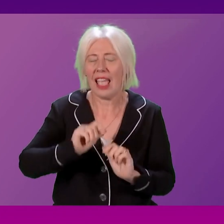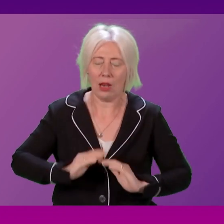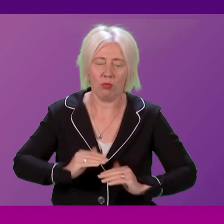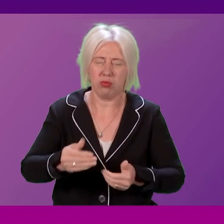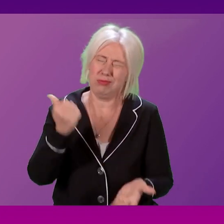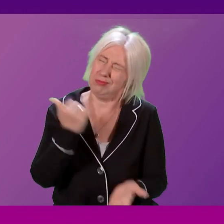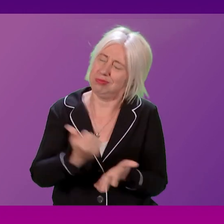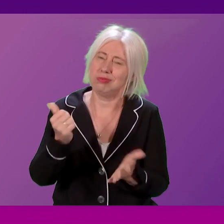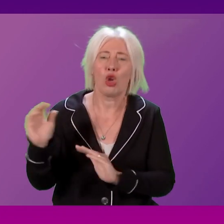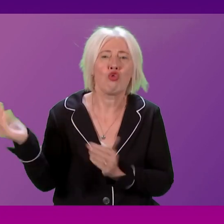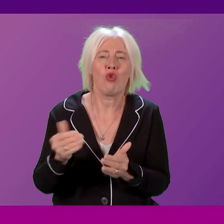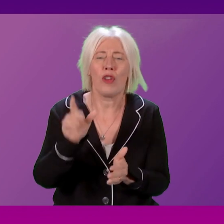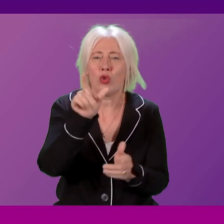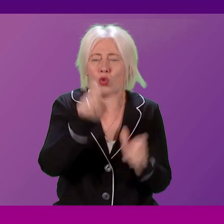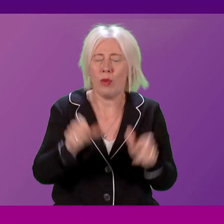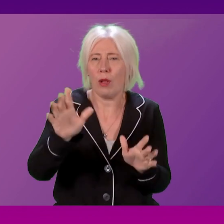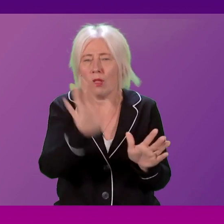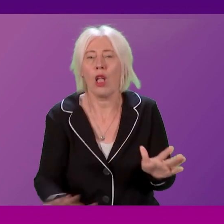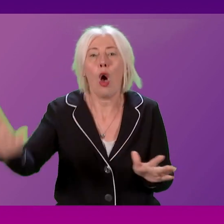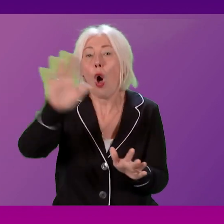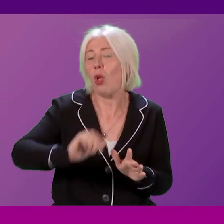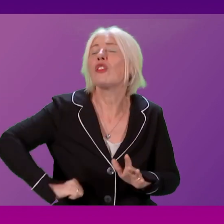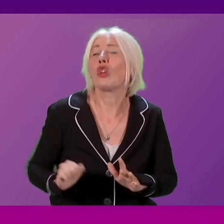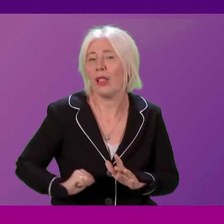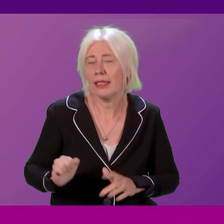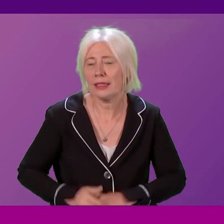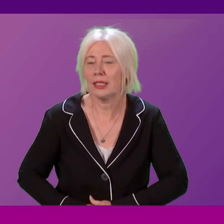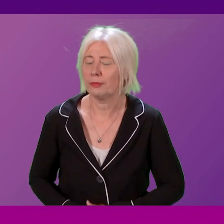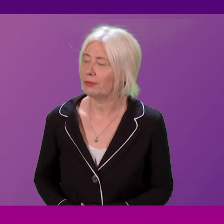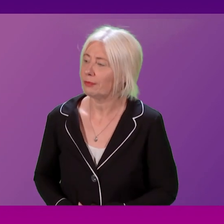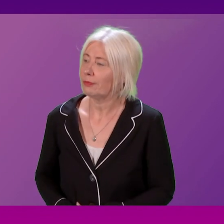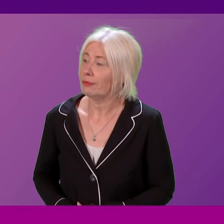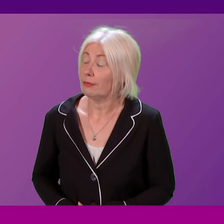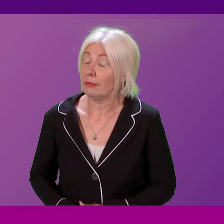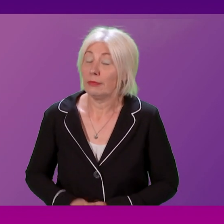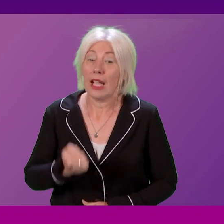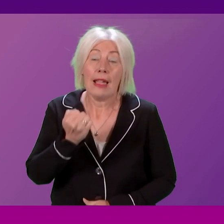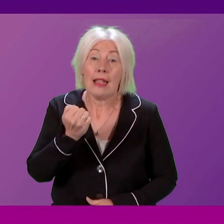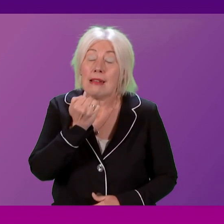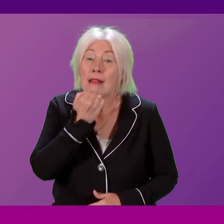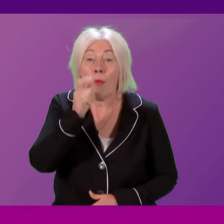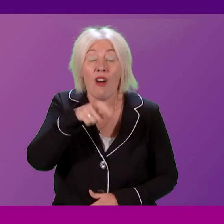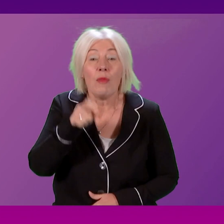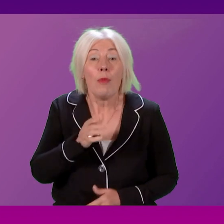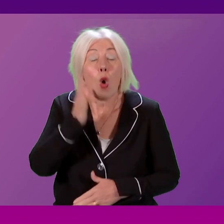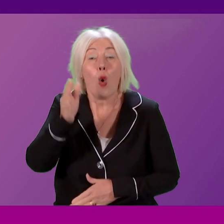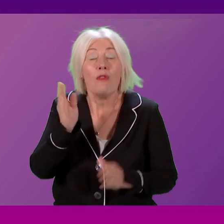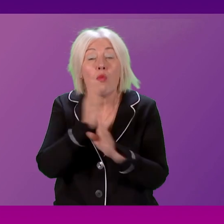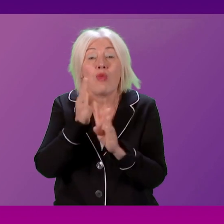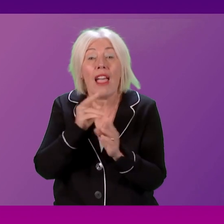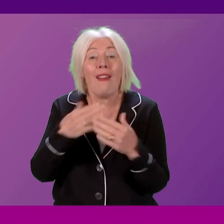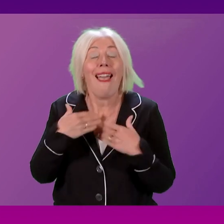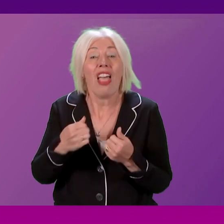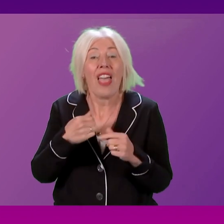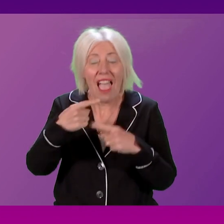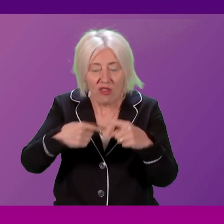service that they do to patients up and down Scotland. Anna Sarwar. The number of people going private each year is going up and those